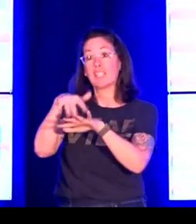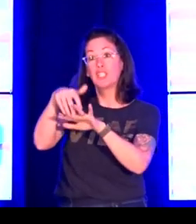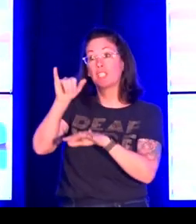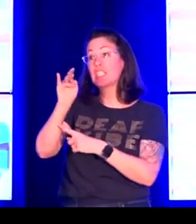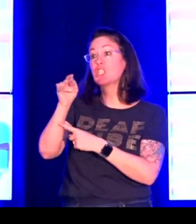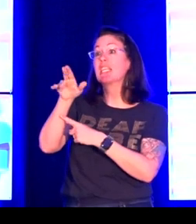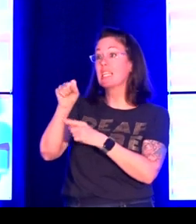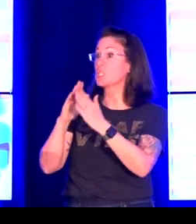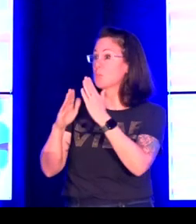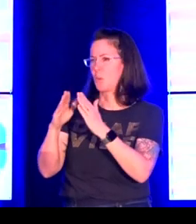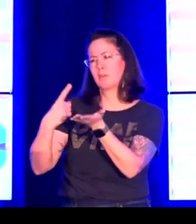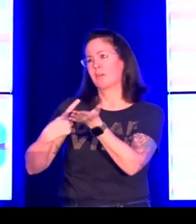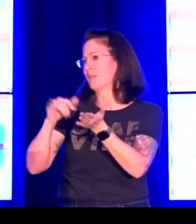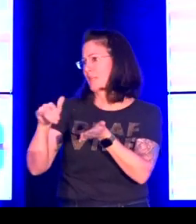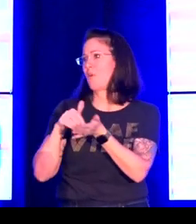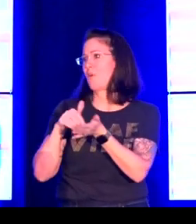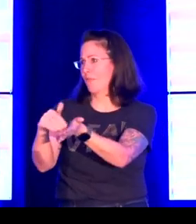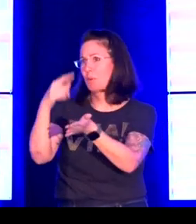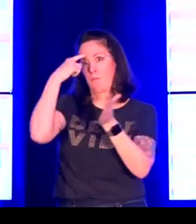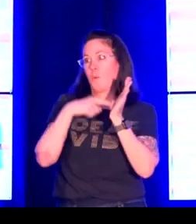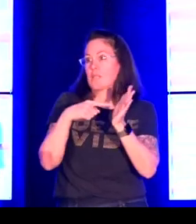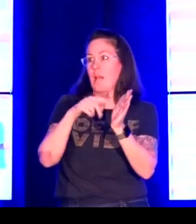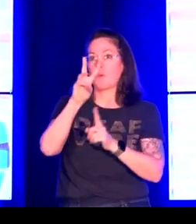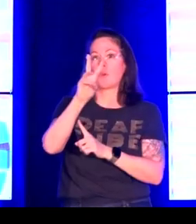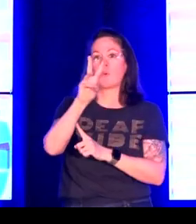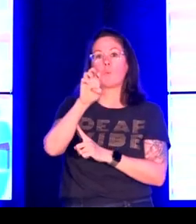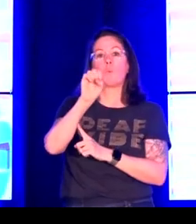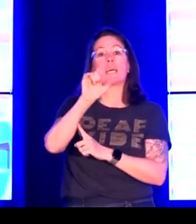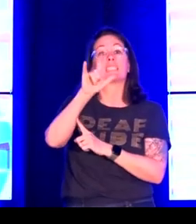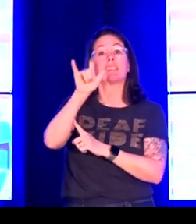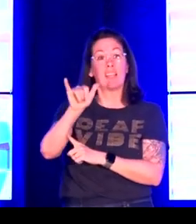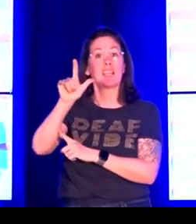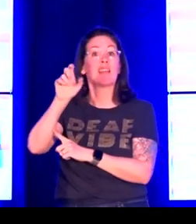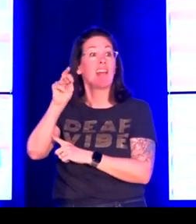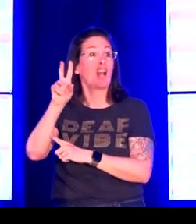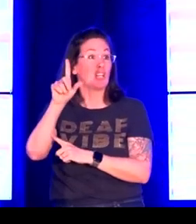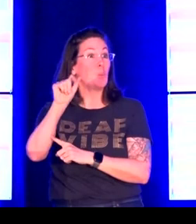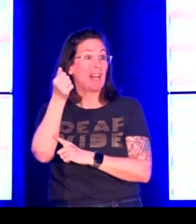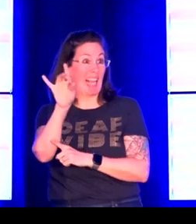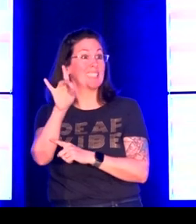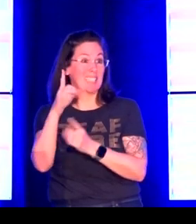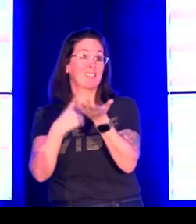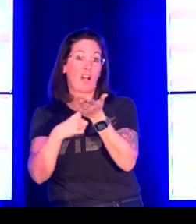the research that we're doing indigenous communities discuss this often